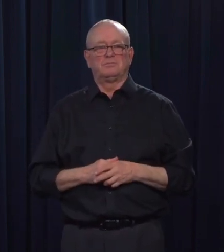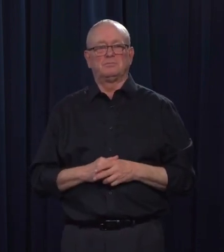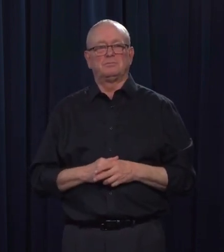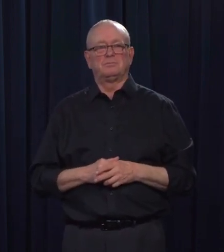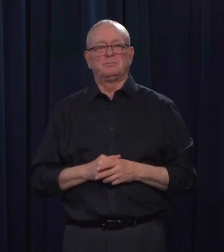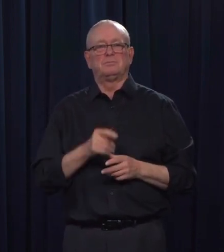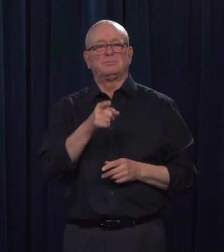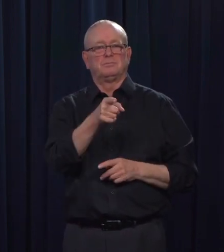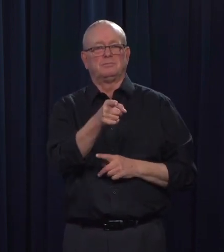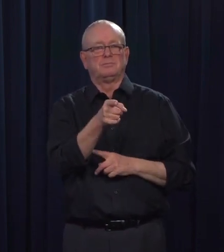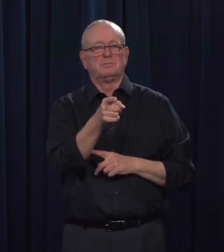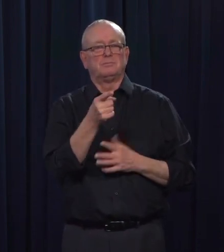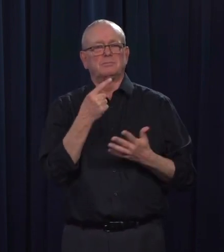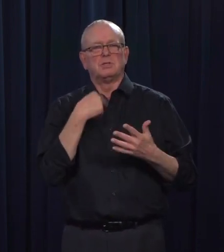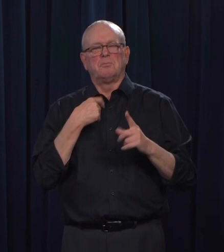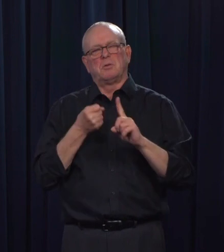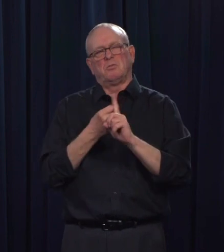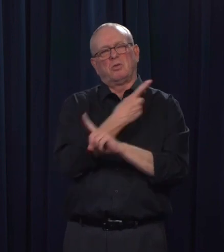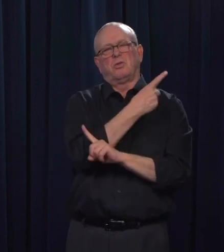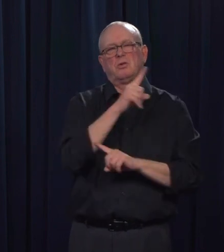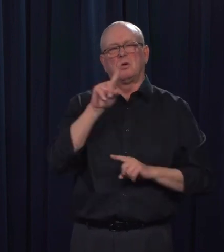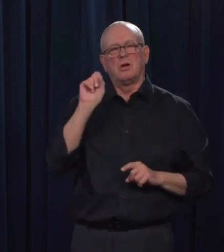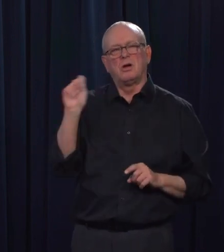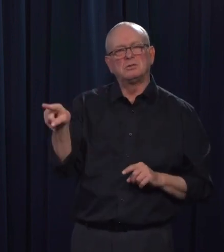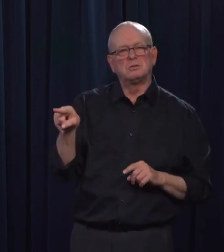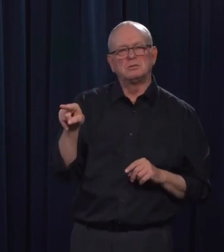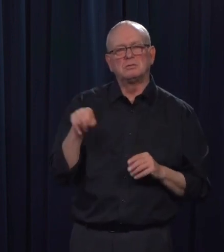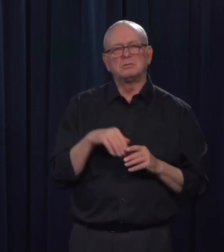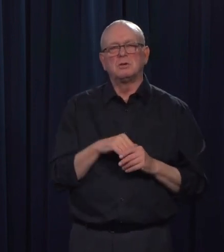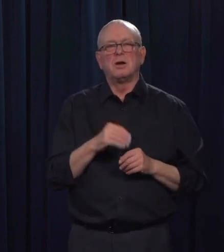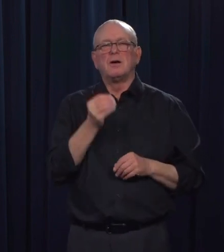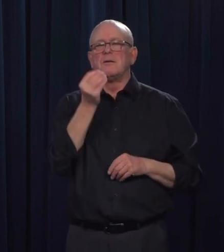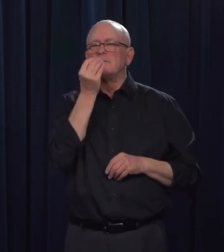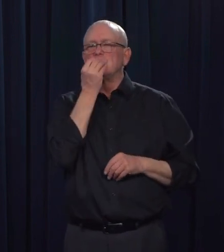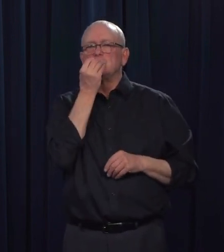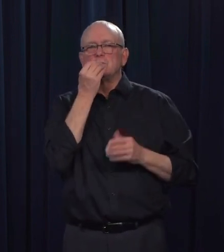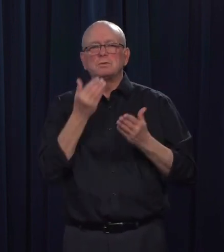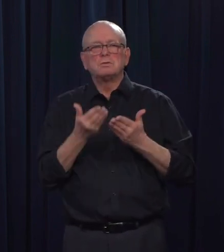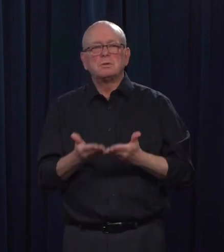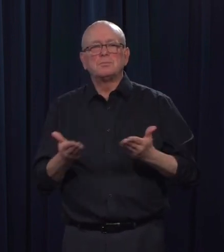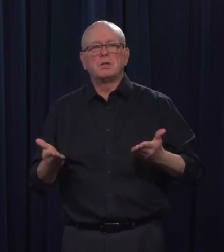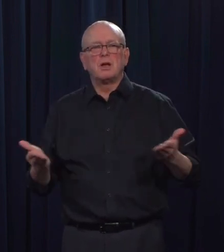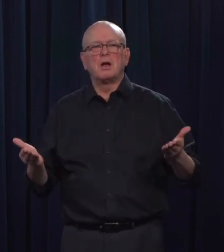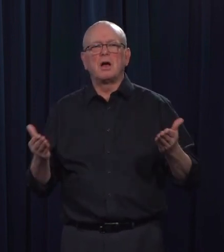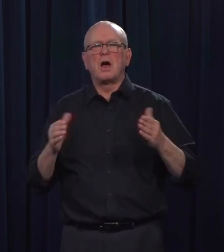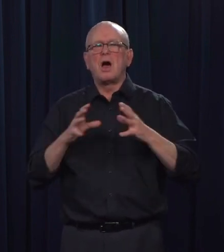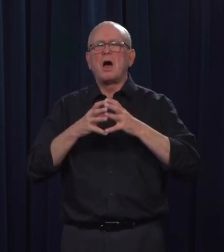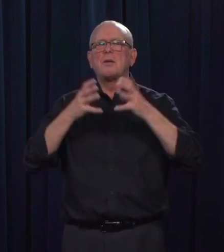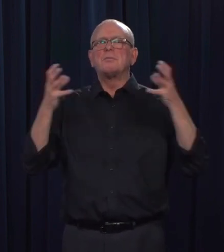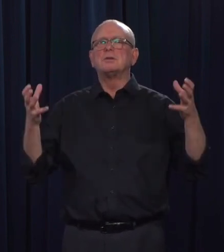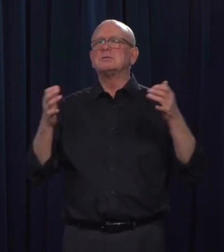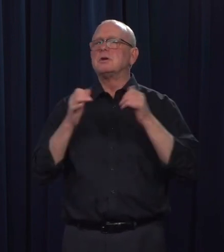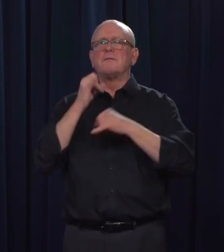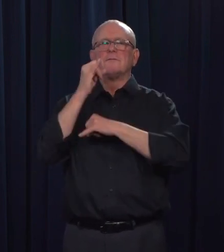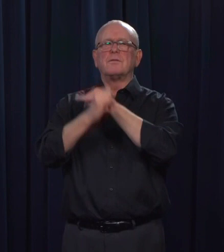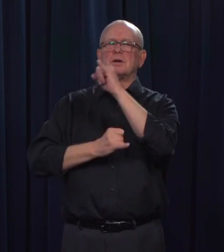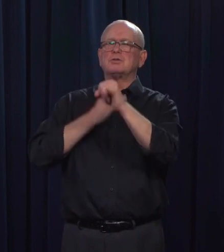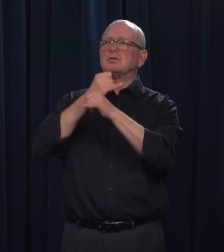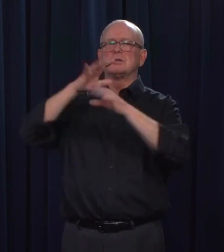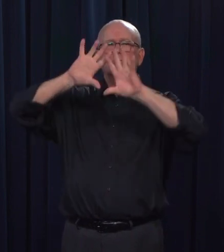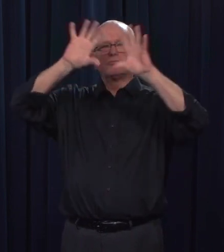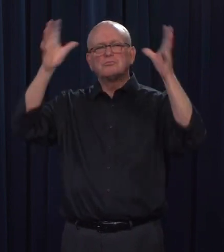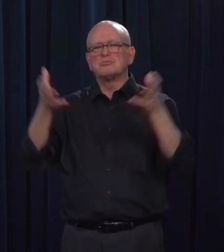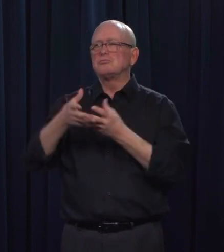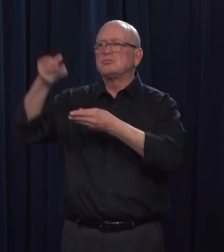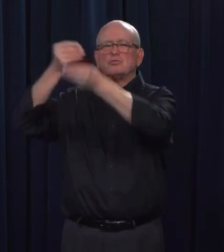food supply relies on international trade? For example, at the, U.S. border and how much, you know, comes from within the